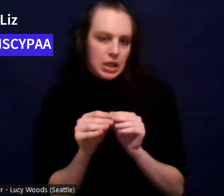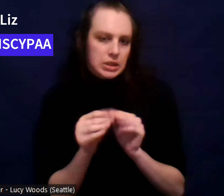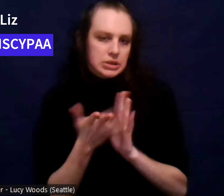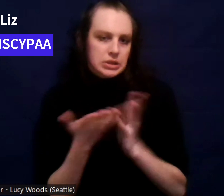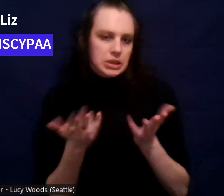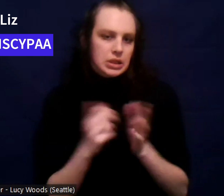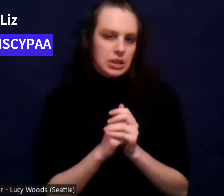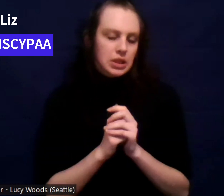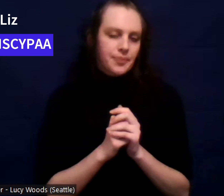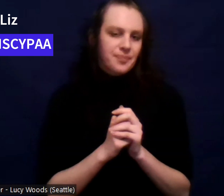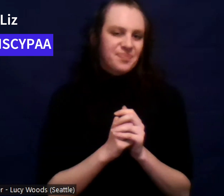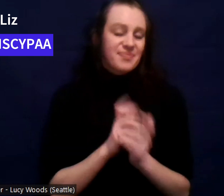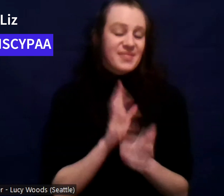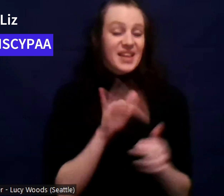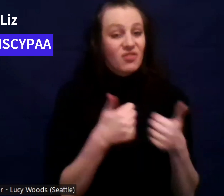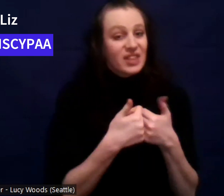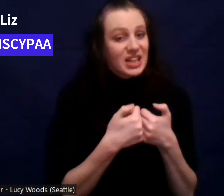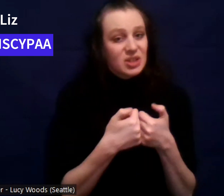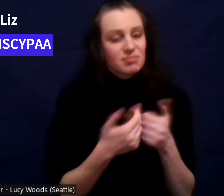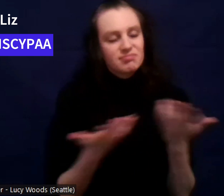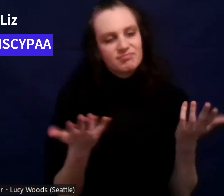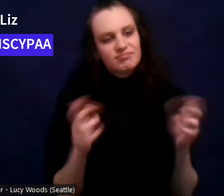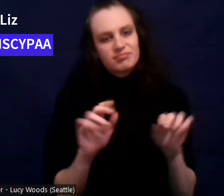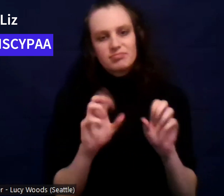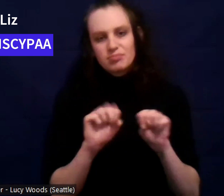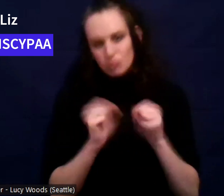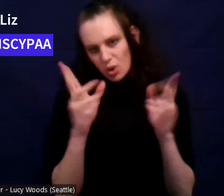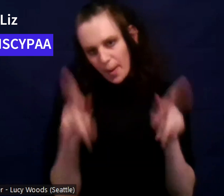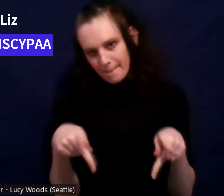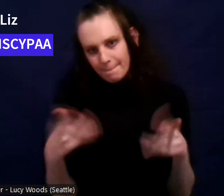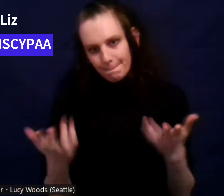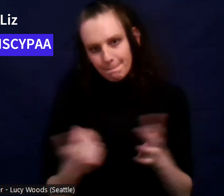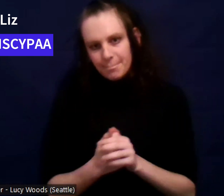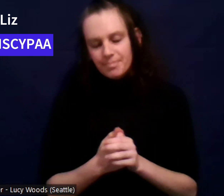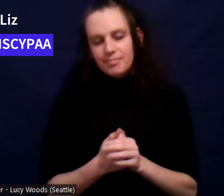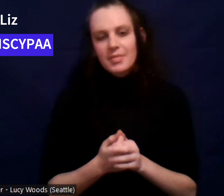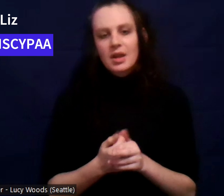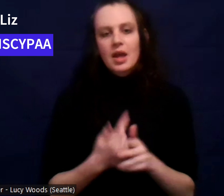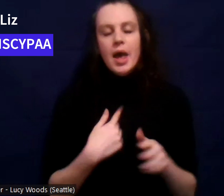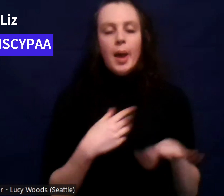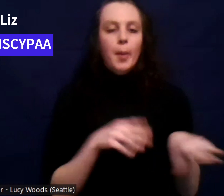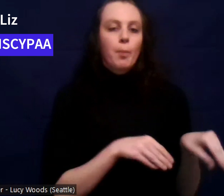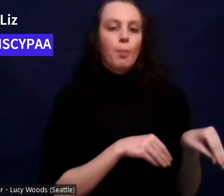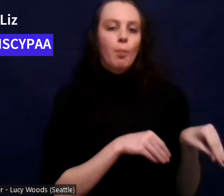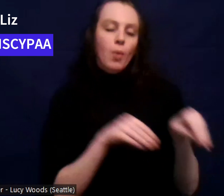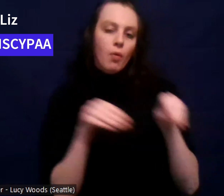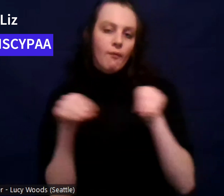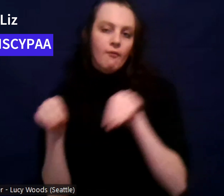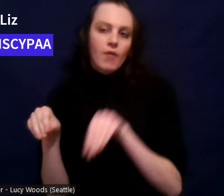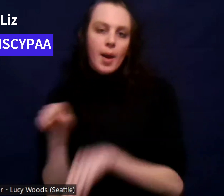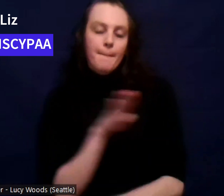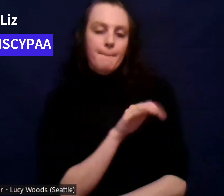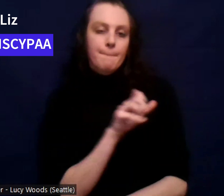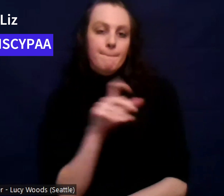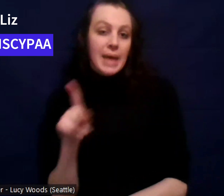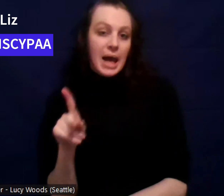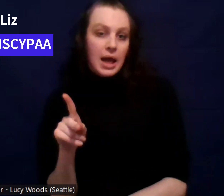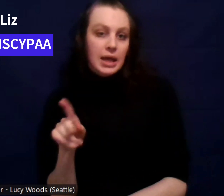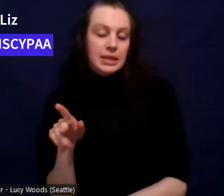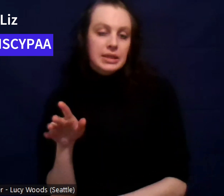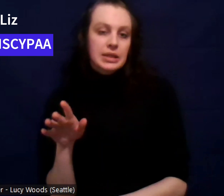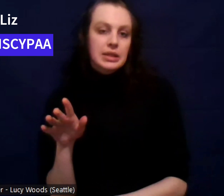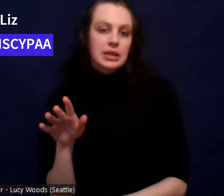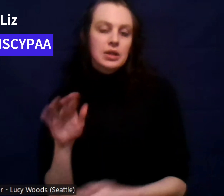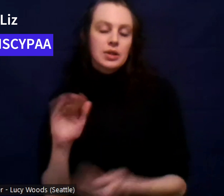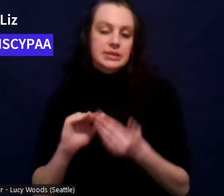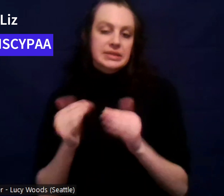ultimately that relationship didn't work out. Um, I moved back to, um, where I got sober, like in